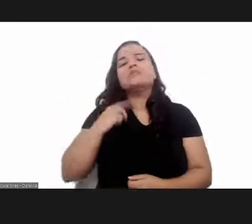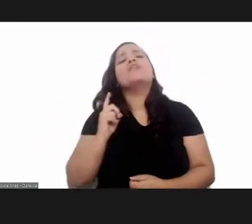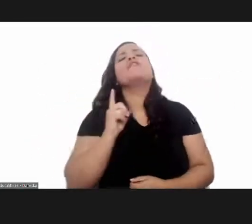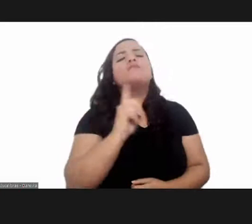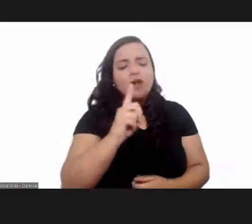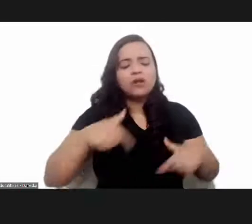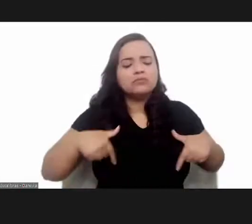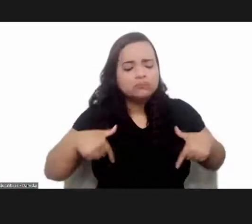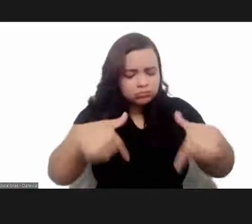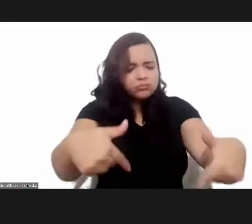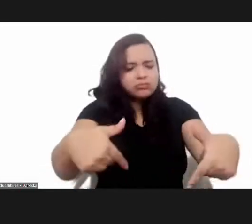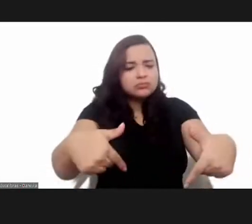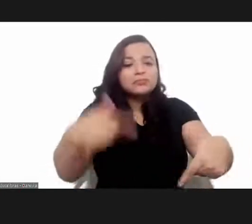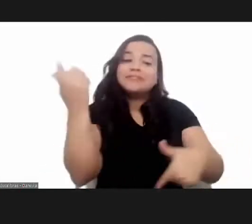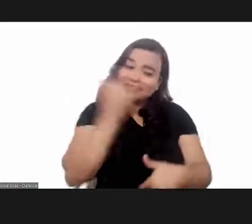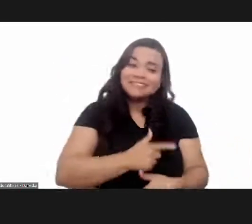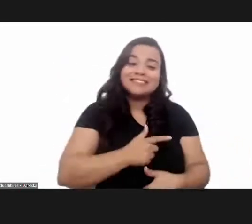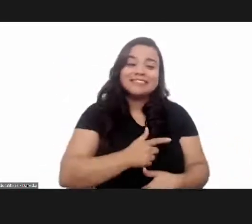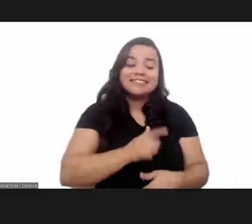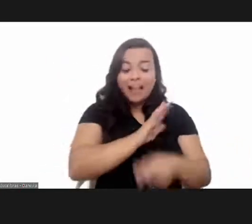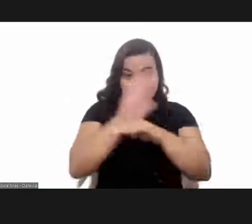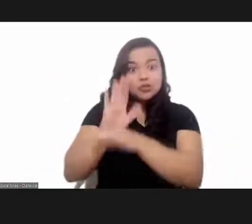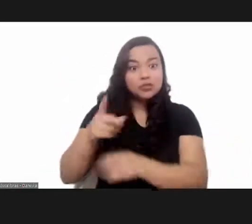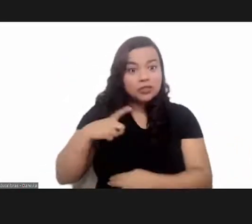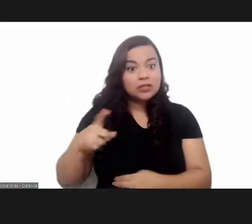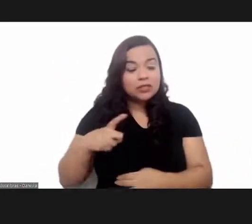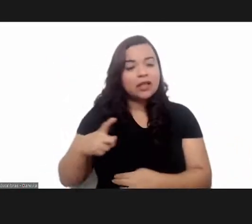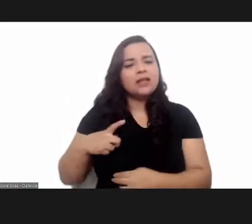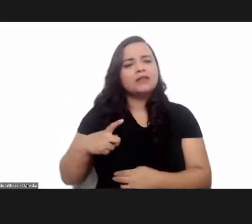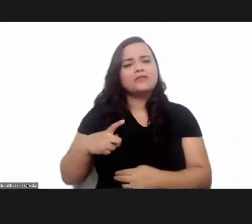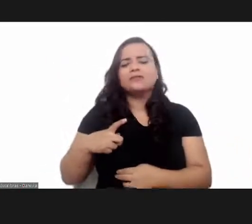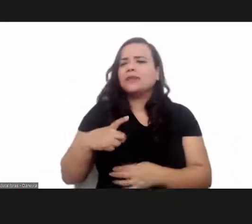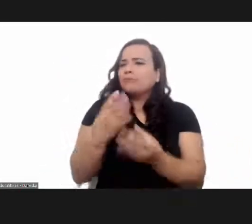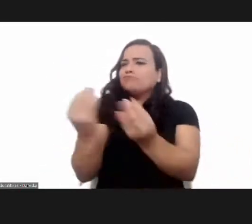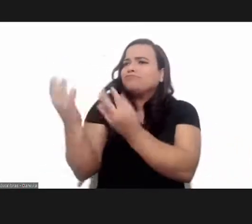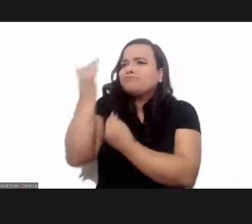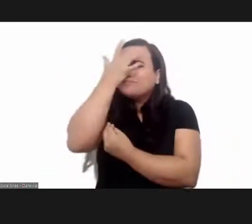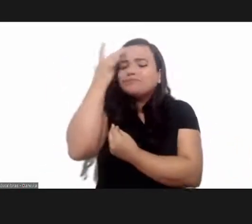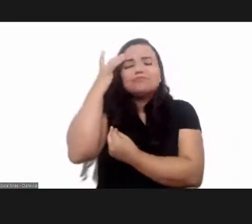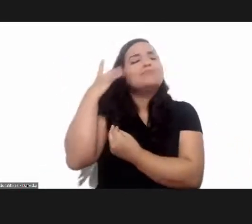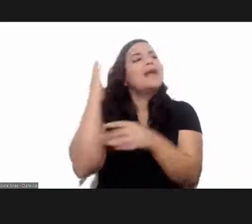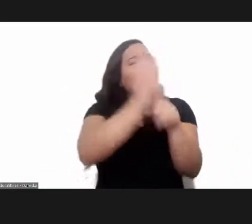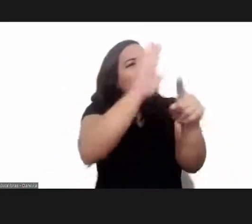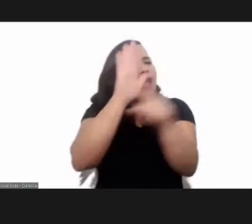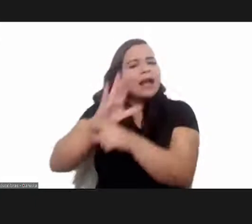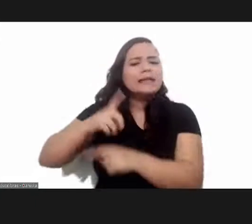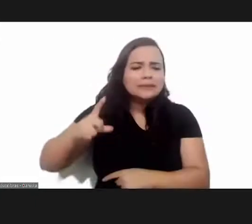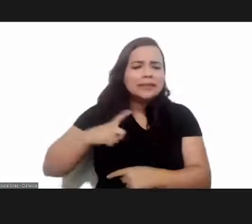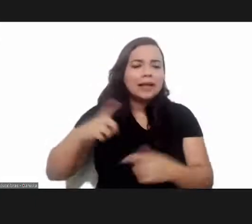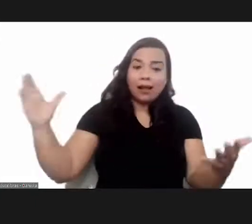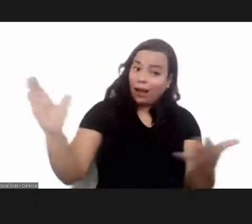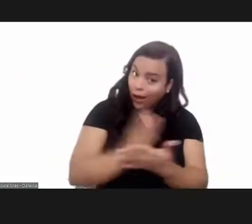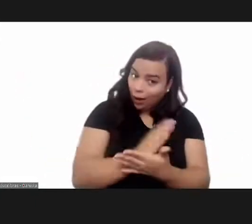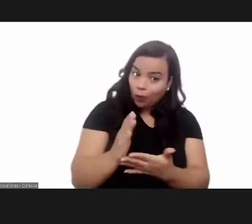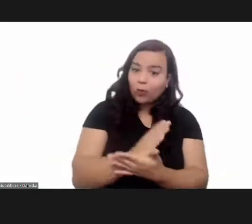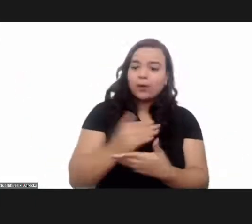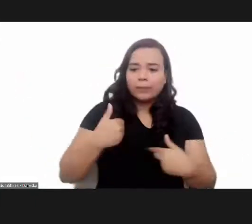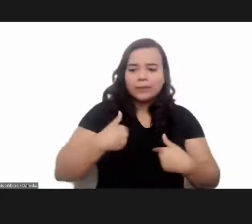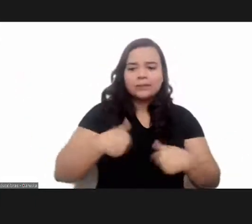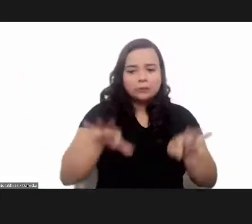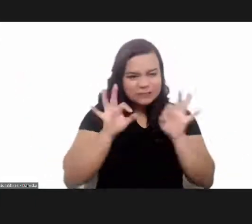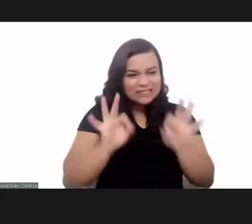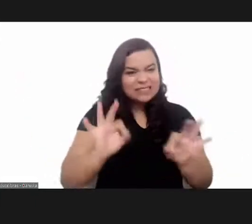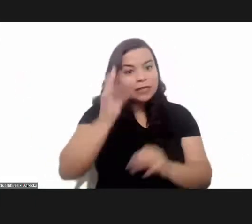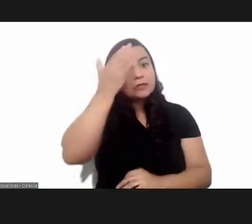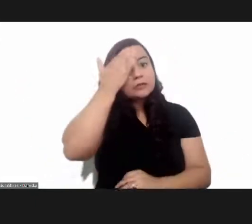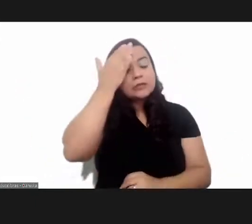anyway, with the generous help and priceless help of so many people, some of whom, I'm